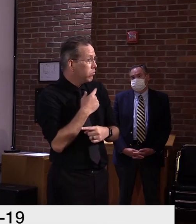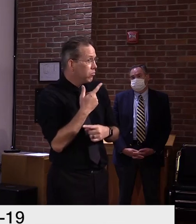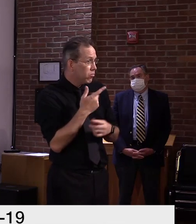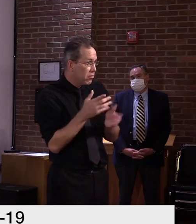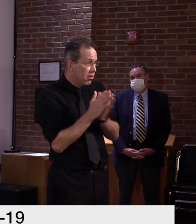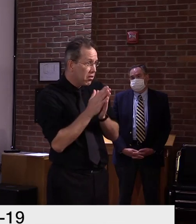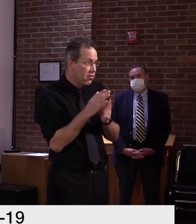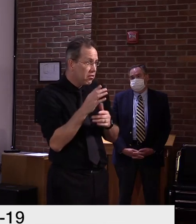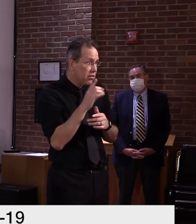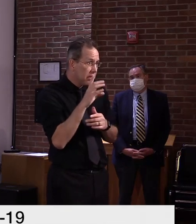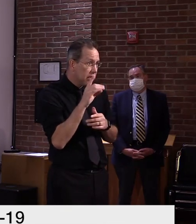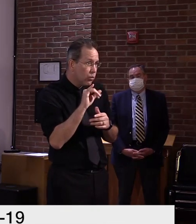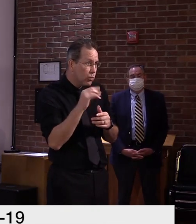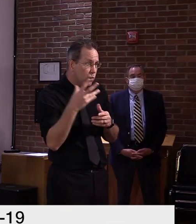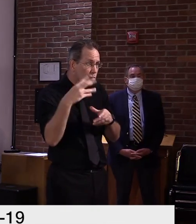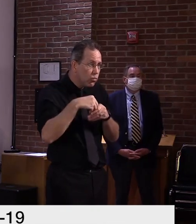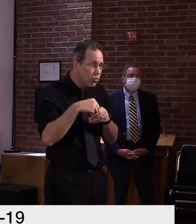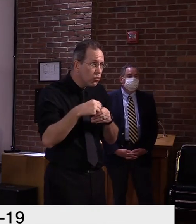Thank you. you.